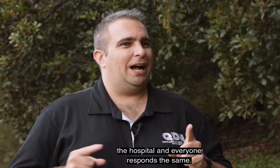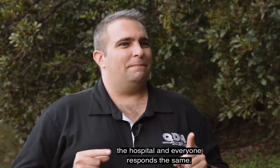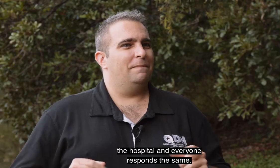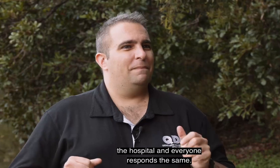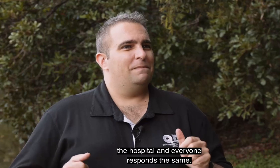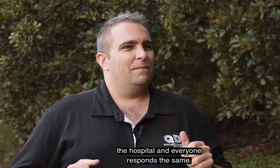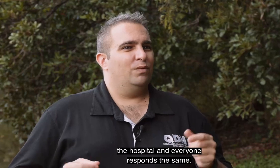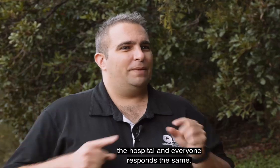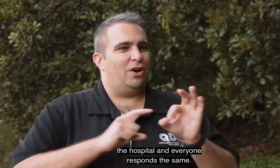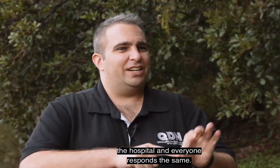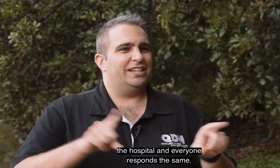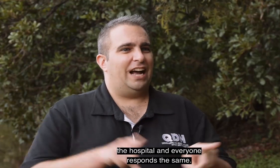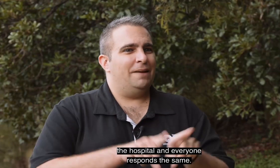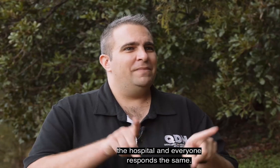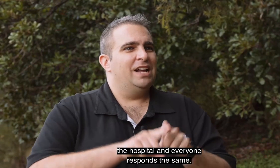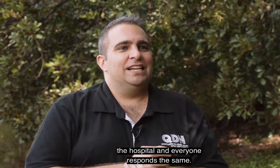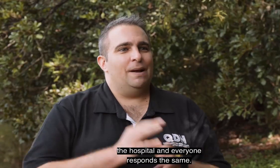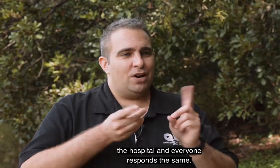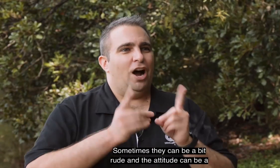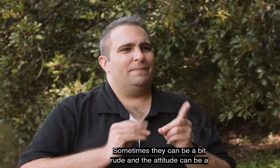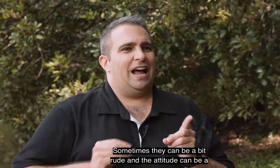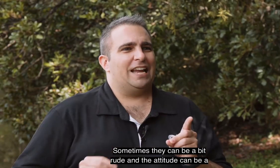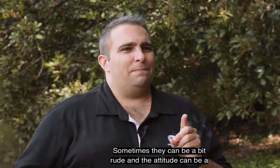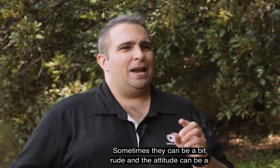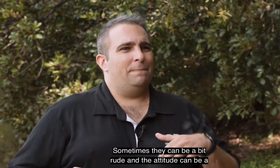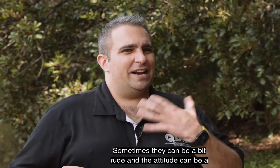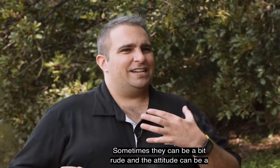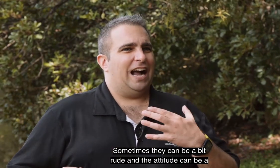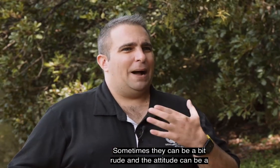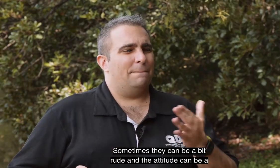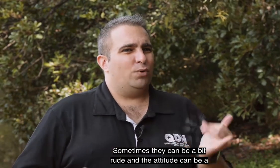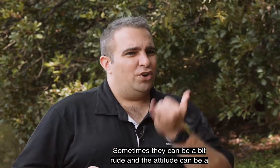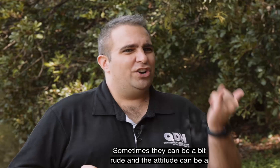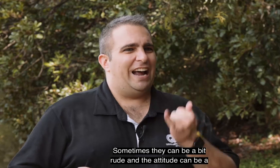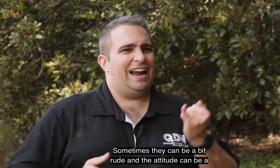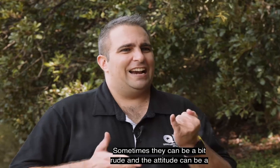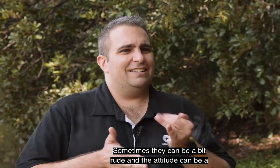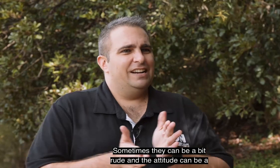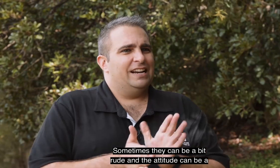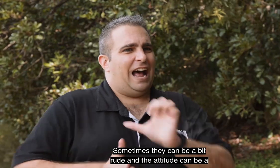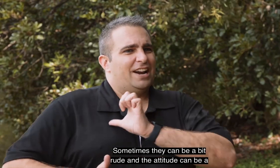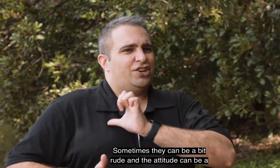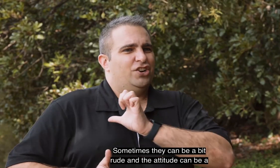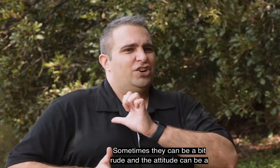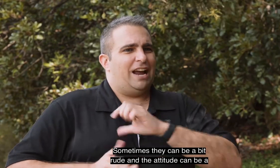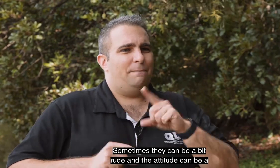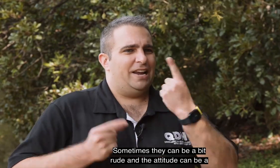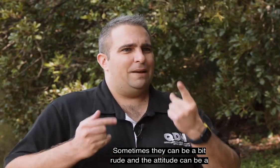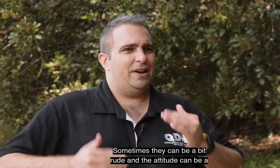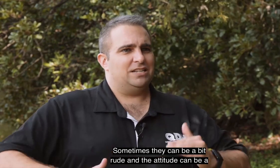response the same. Sometimes they can be a bit rude and the attitude can be a bit